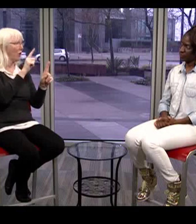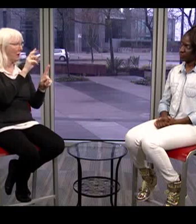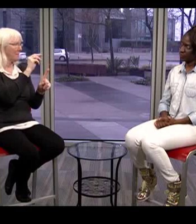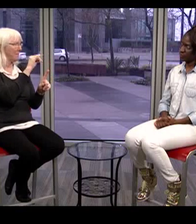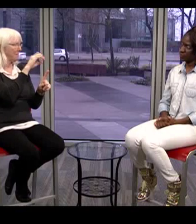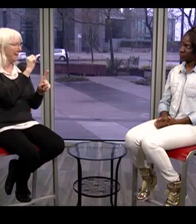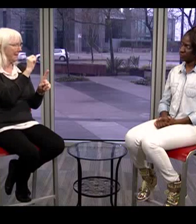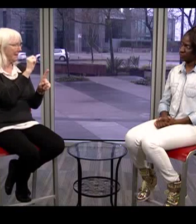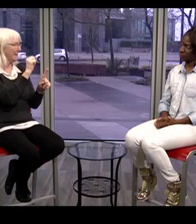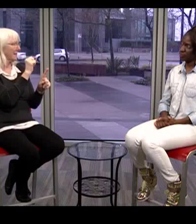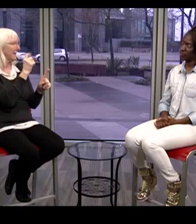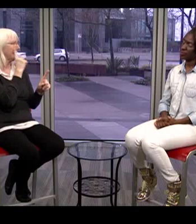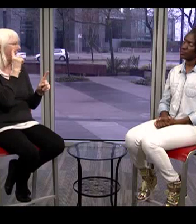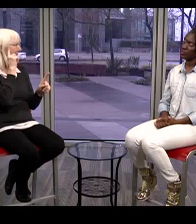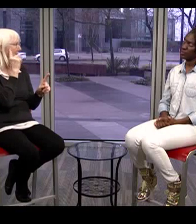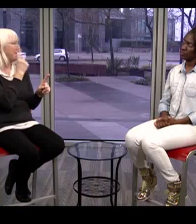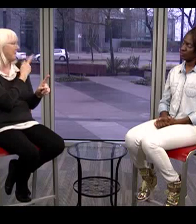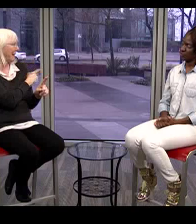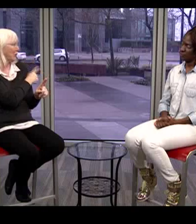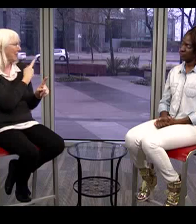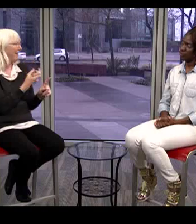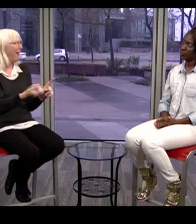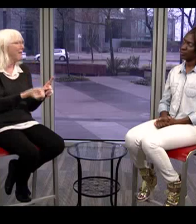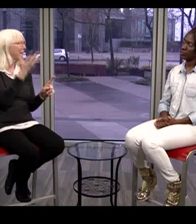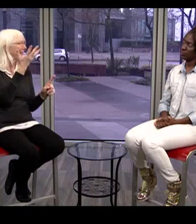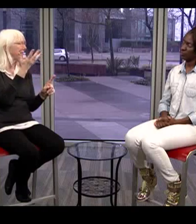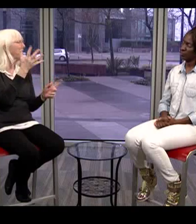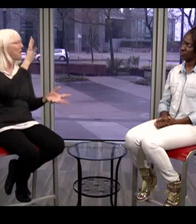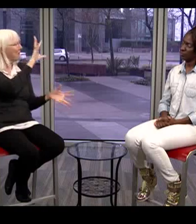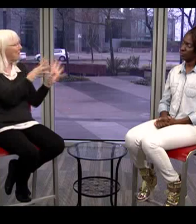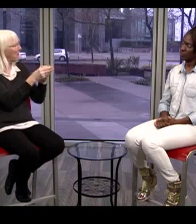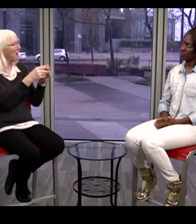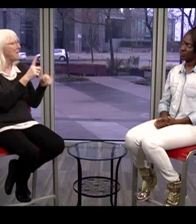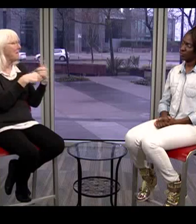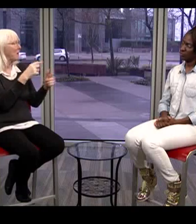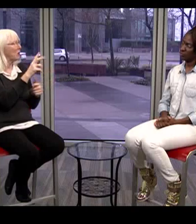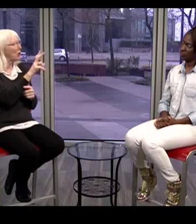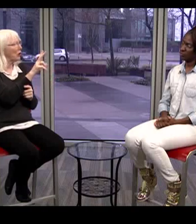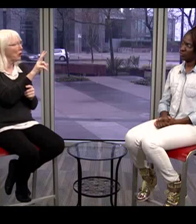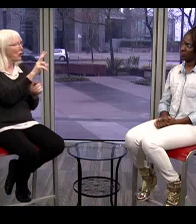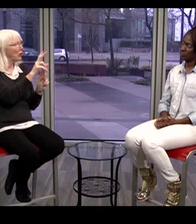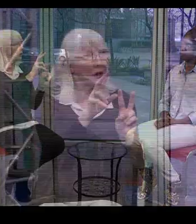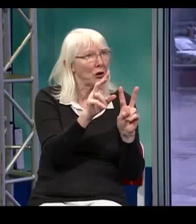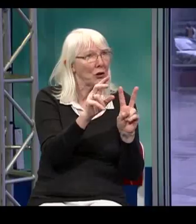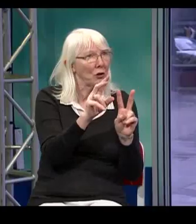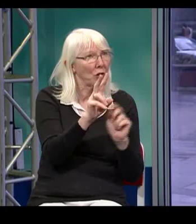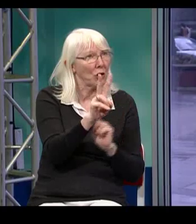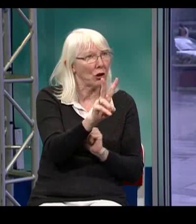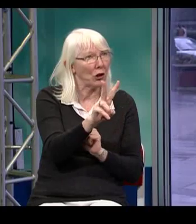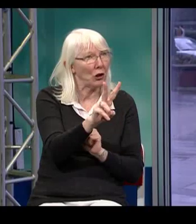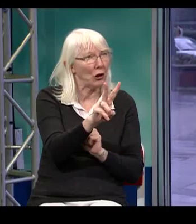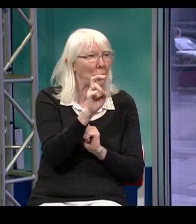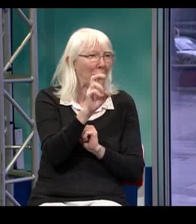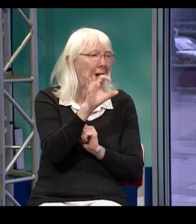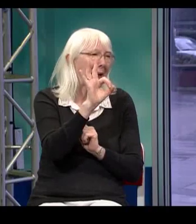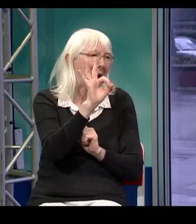And just for your information, we actually, every month, for people who are deaf, deaf-blind, hard of hearing, we probably do about